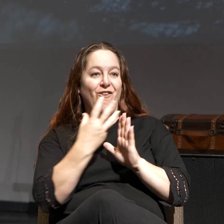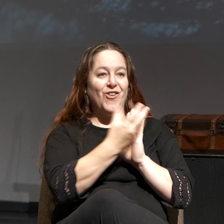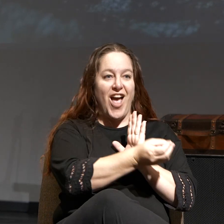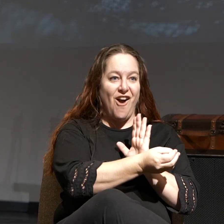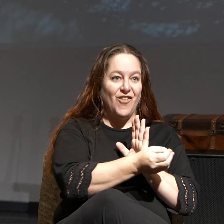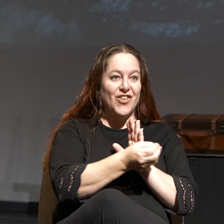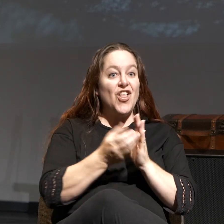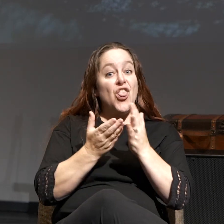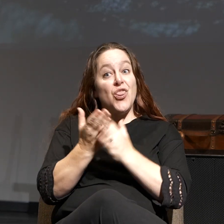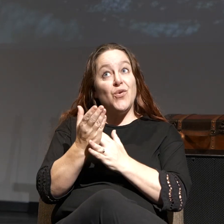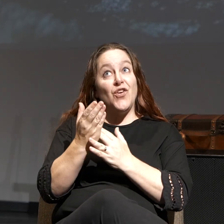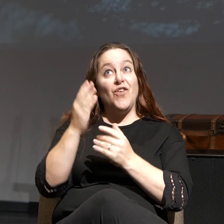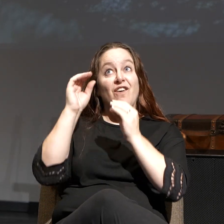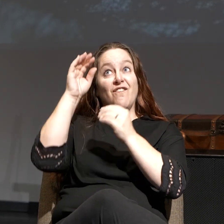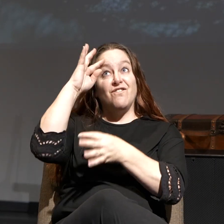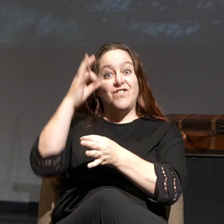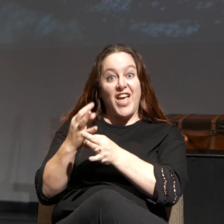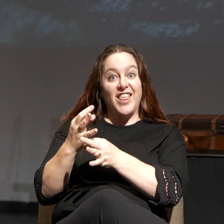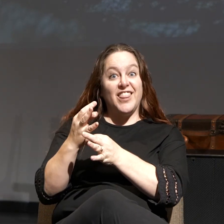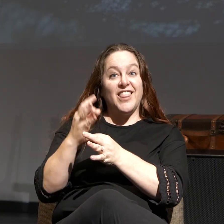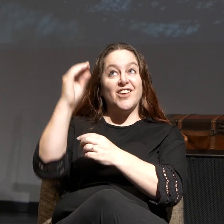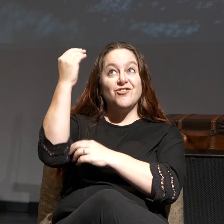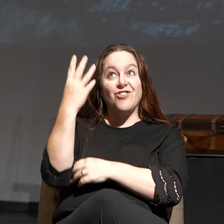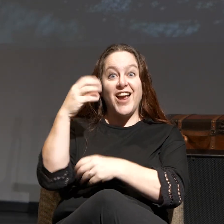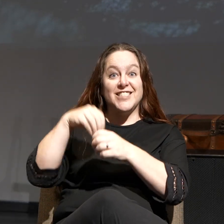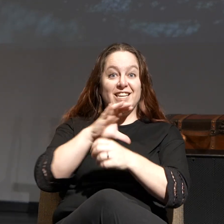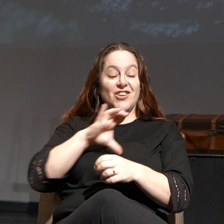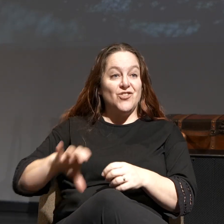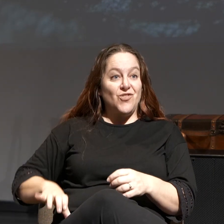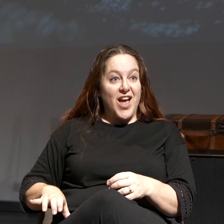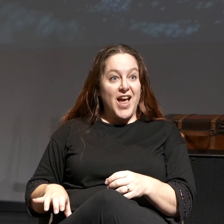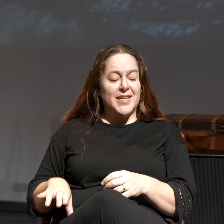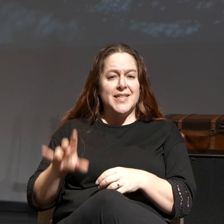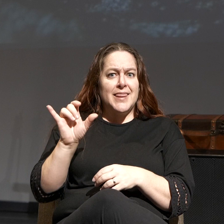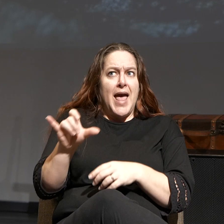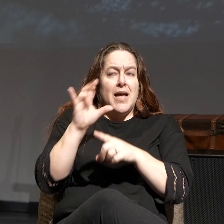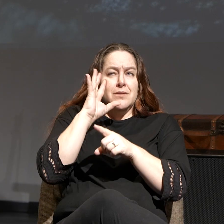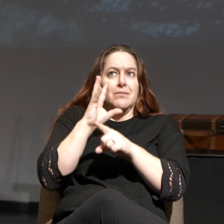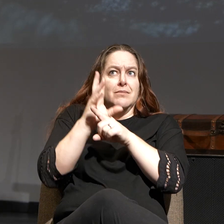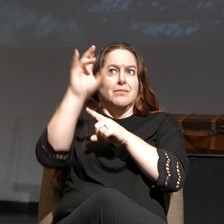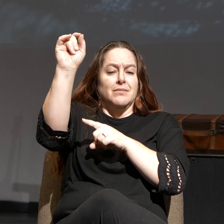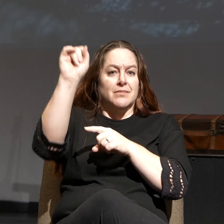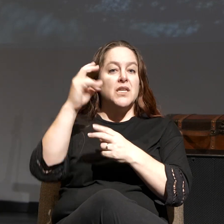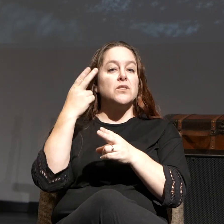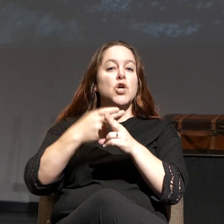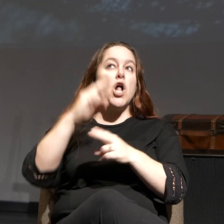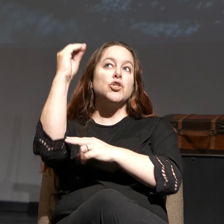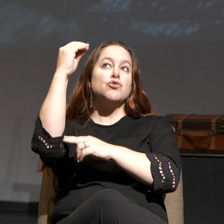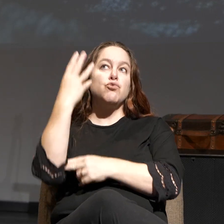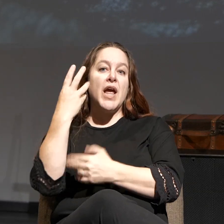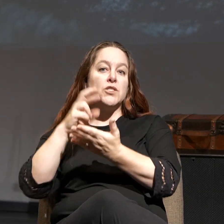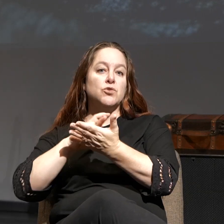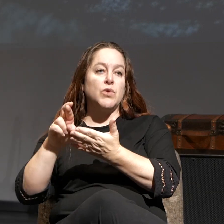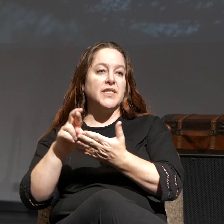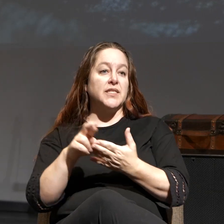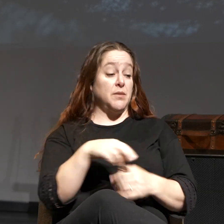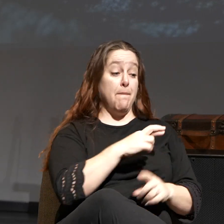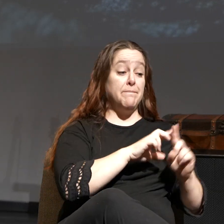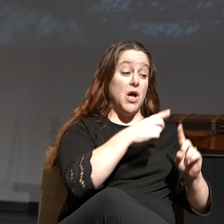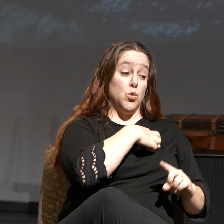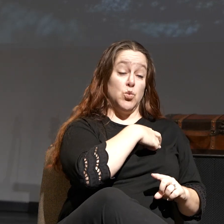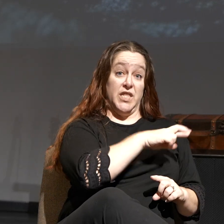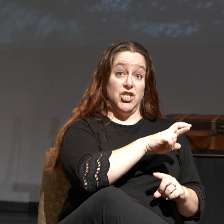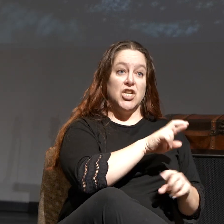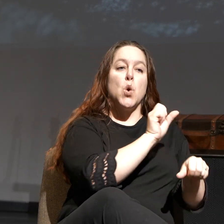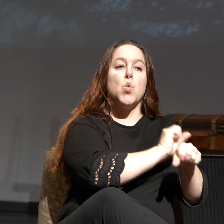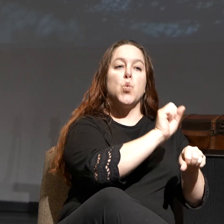faith in Christ. It is amazing. It is out of this world. It's called grace righteousness as opposed to religion is a works